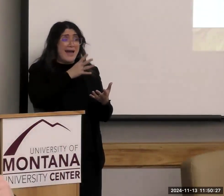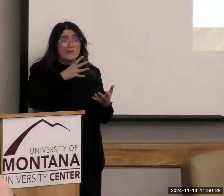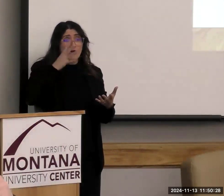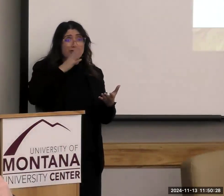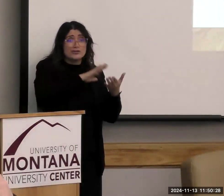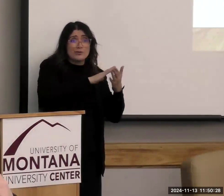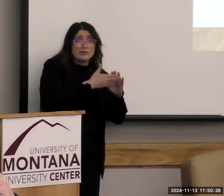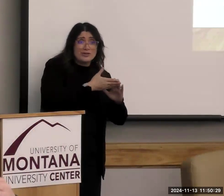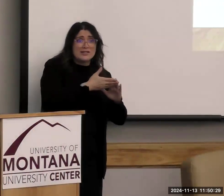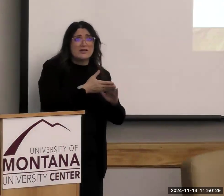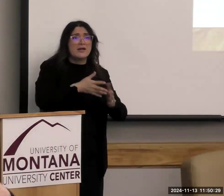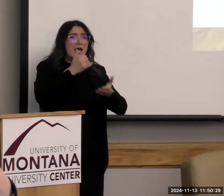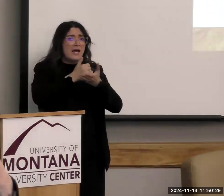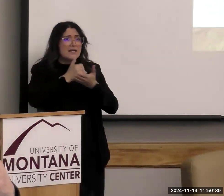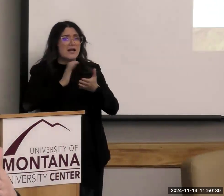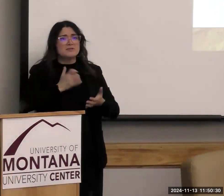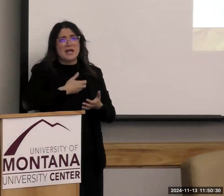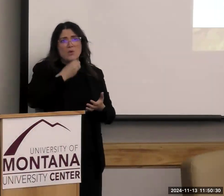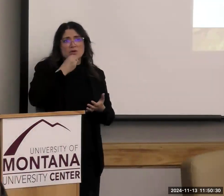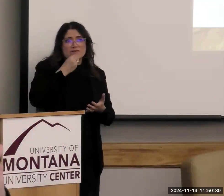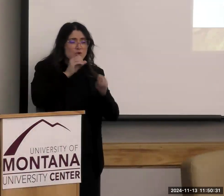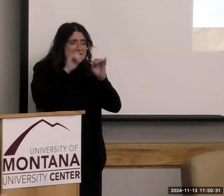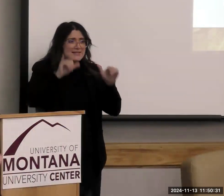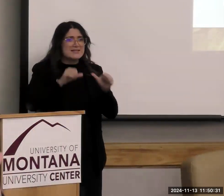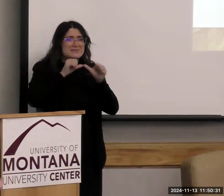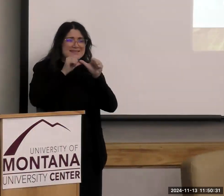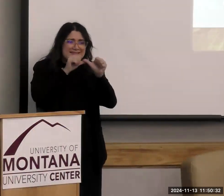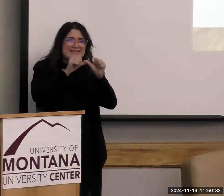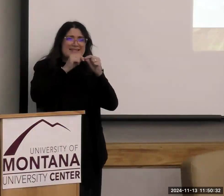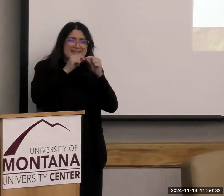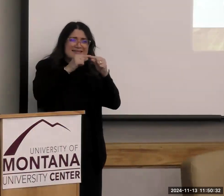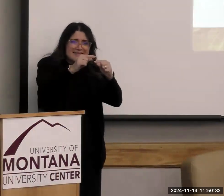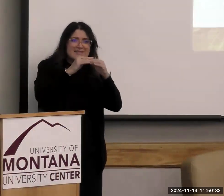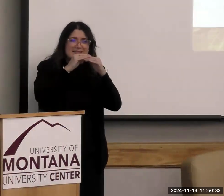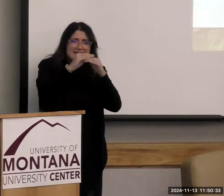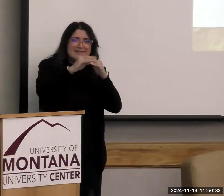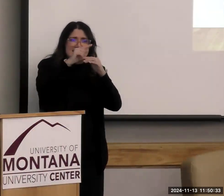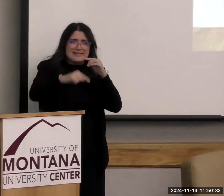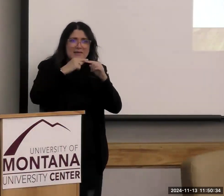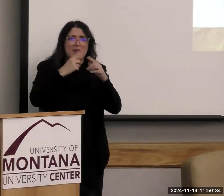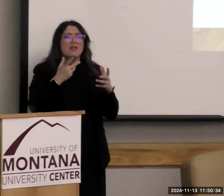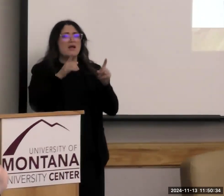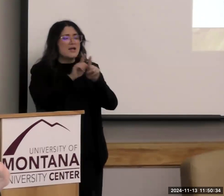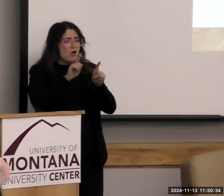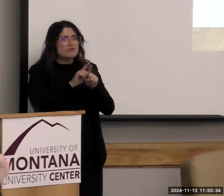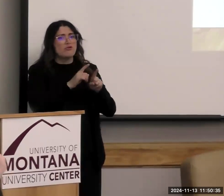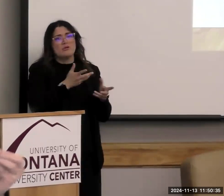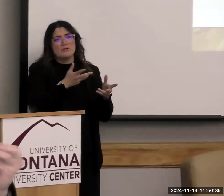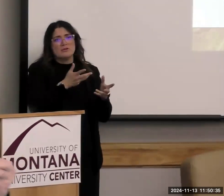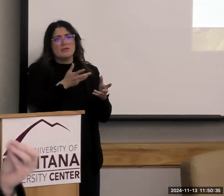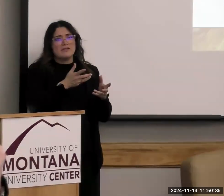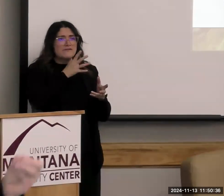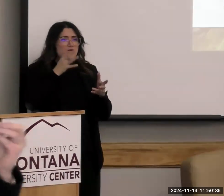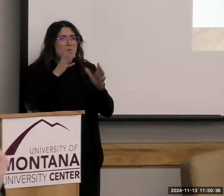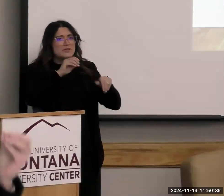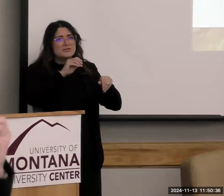be sustainable as the farmers are able to get money for the foods that they produce for us. That's something to